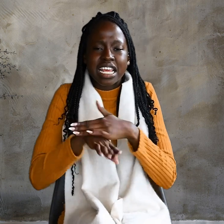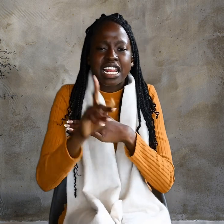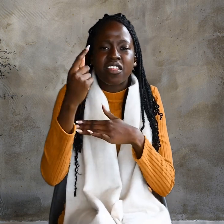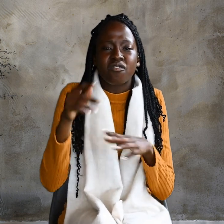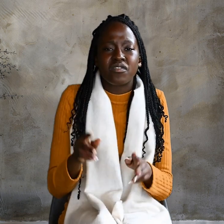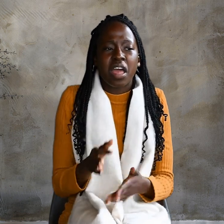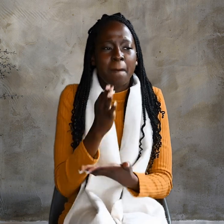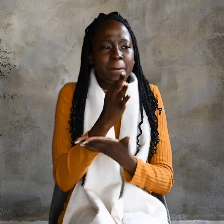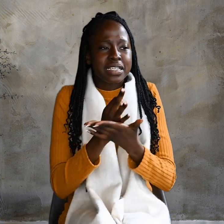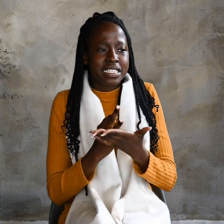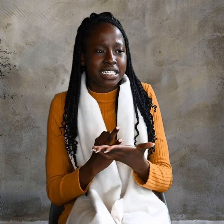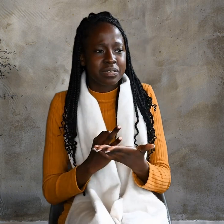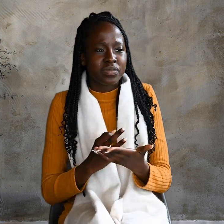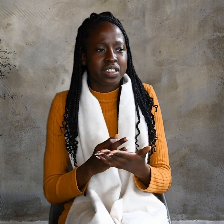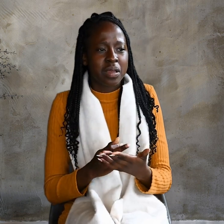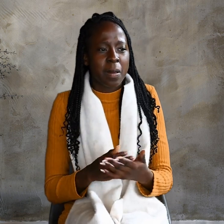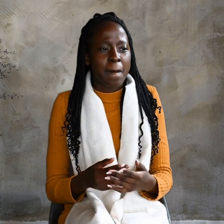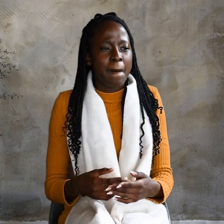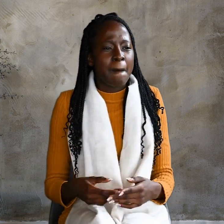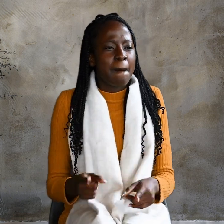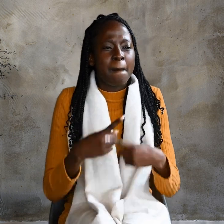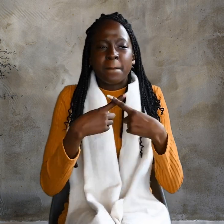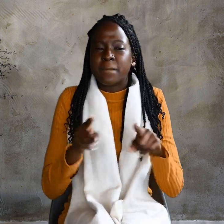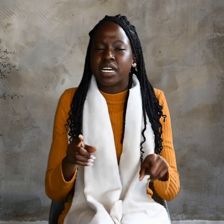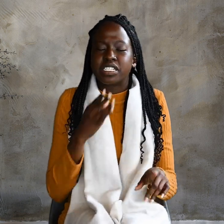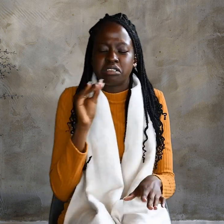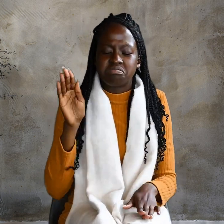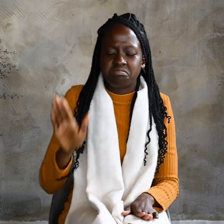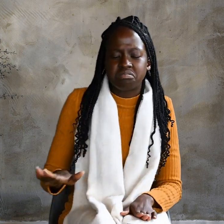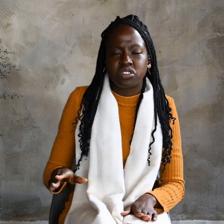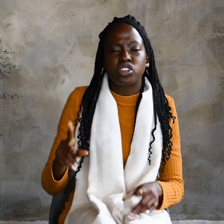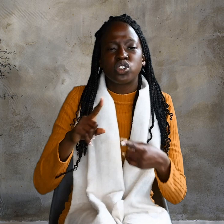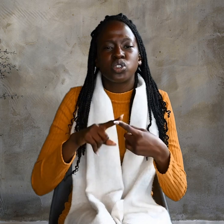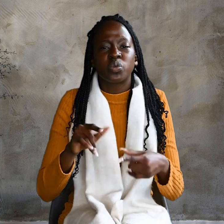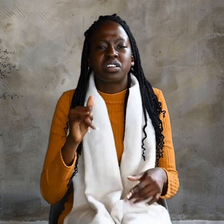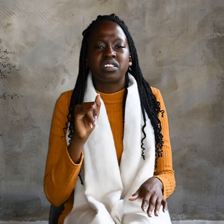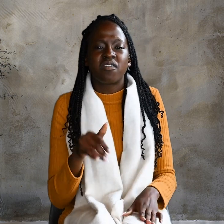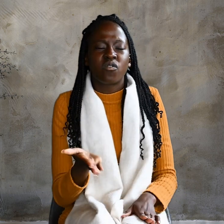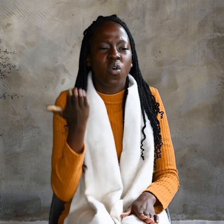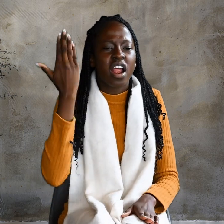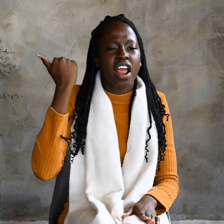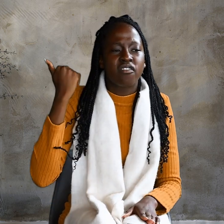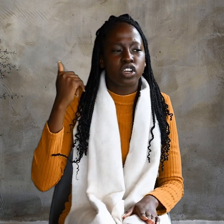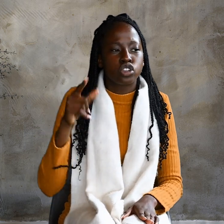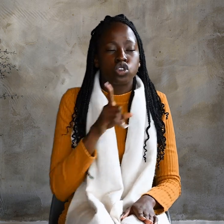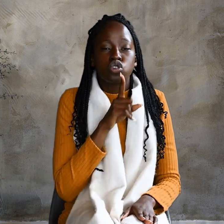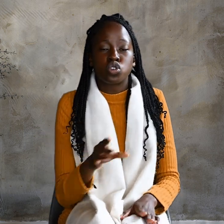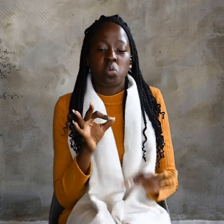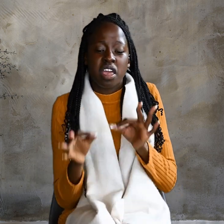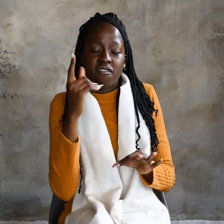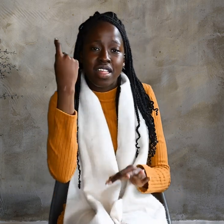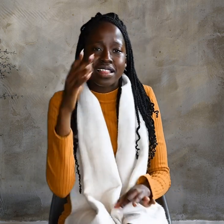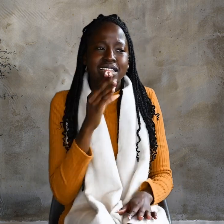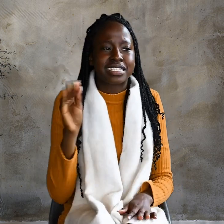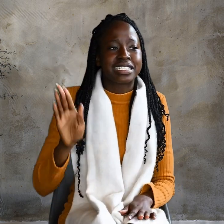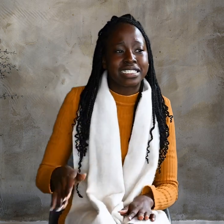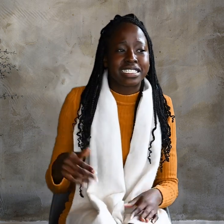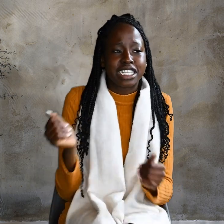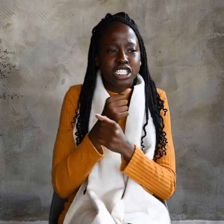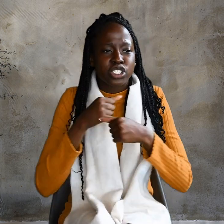family, But a son belongs to it forever. So if the son sets you free, You